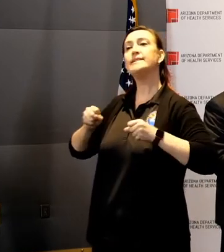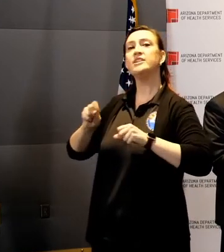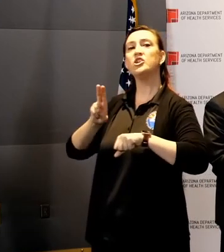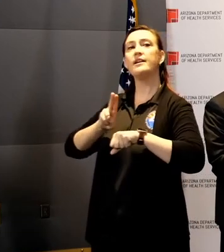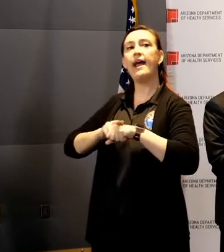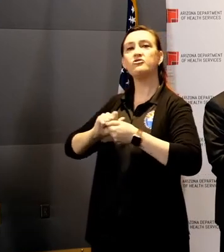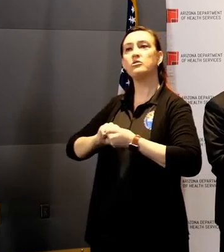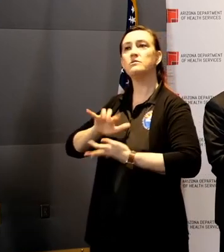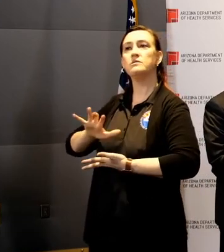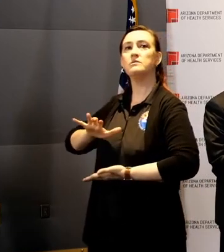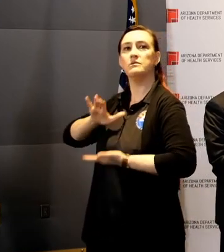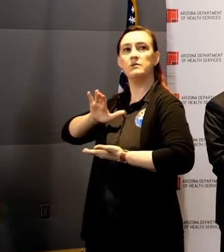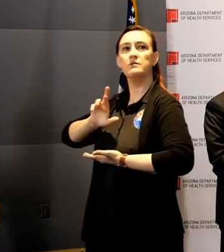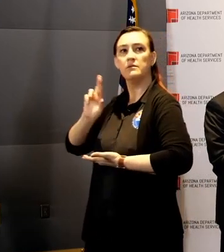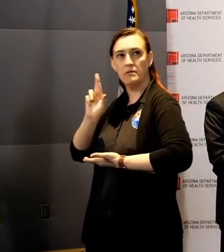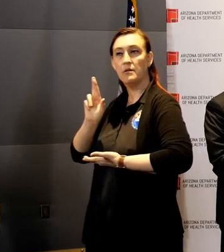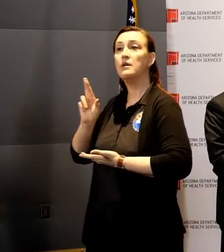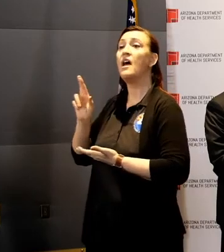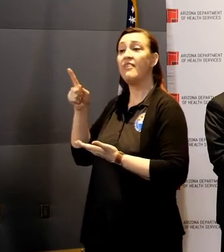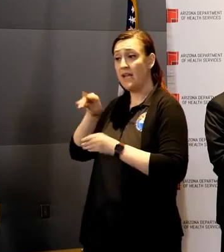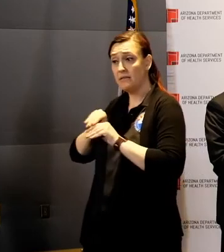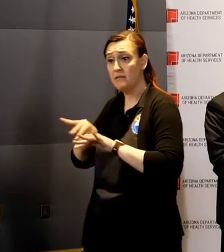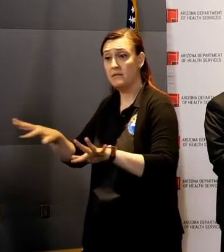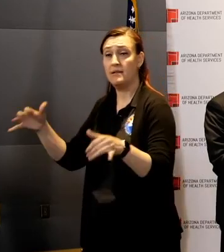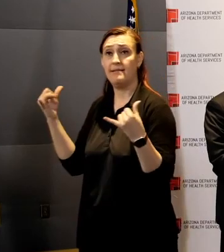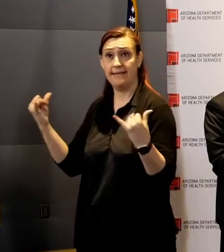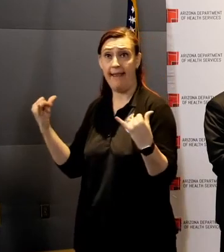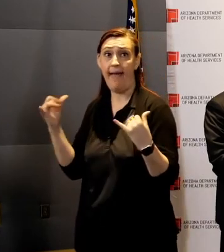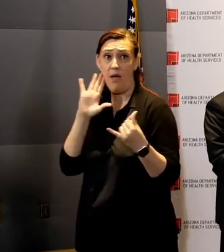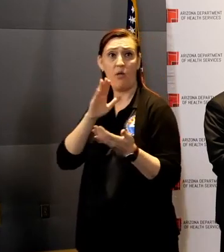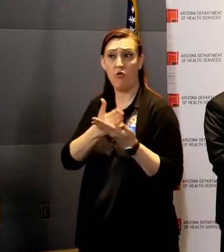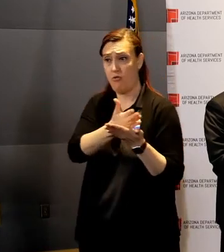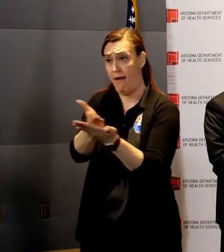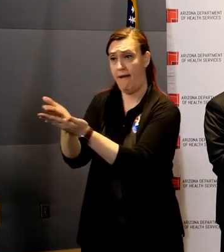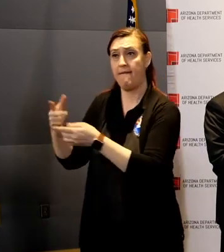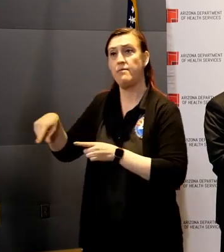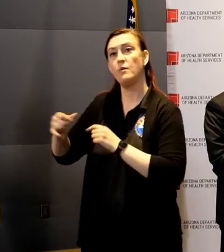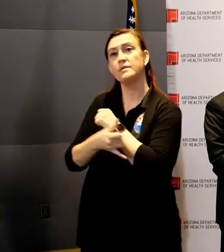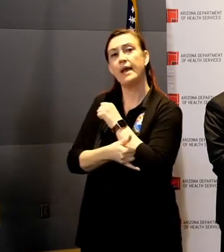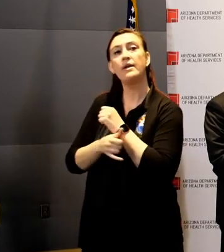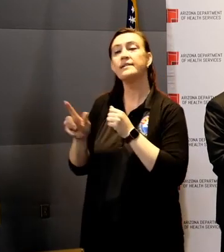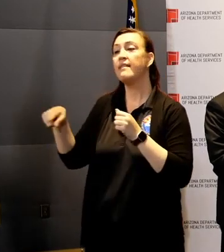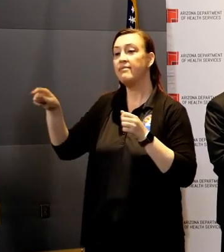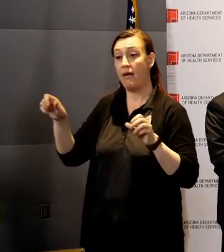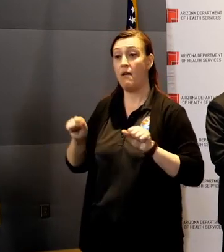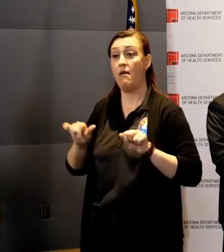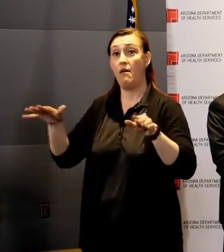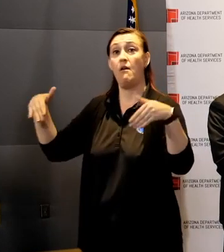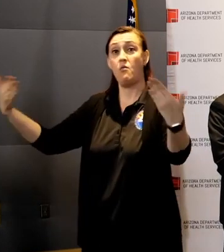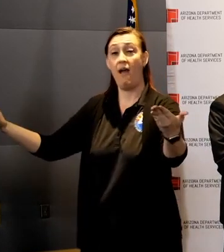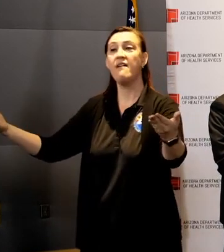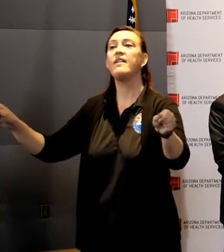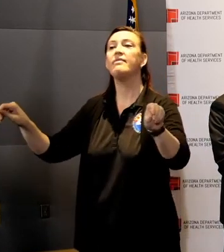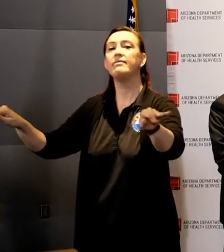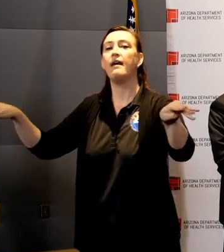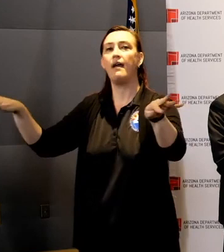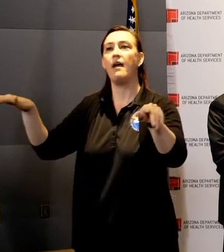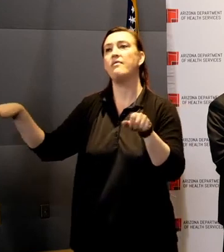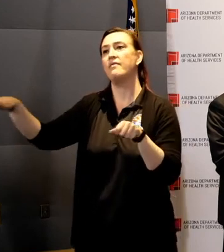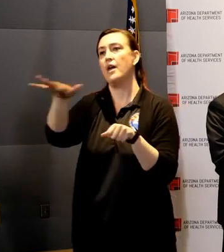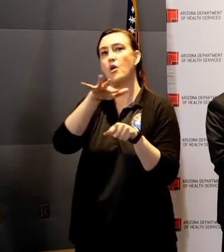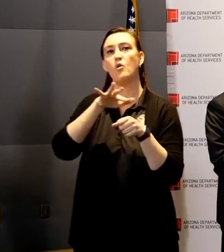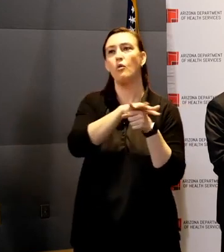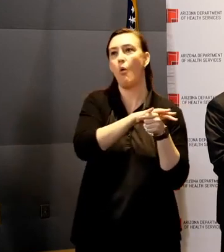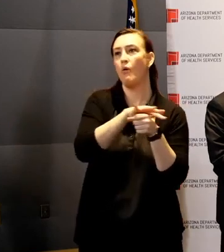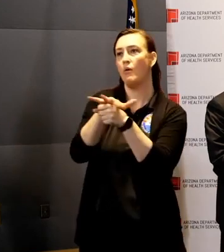in our counties today. They will be able to provide the PPE, the masks, and the gowns that we got over